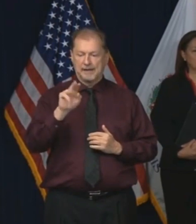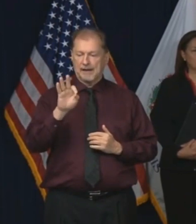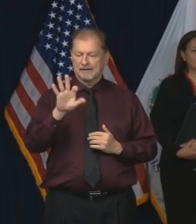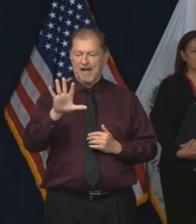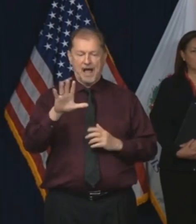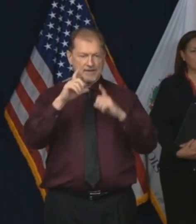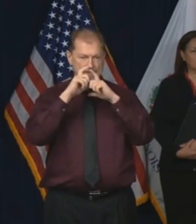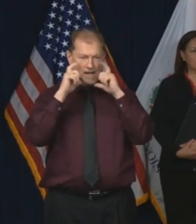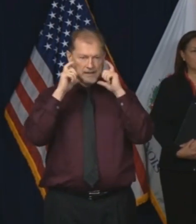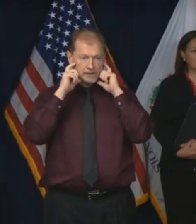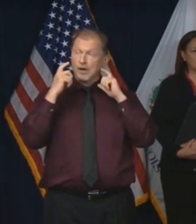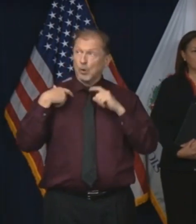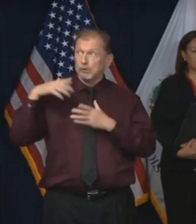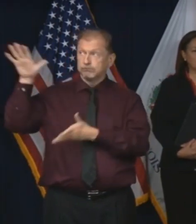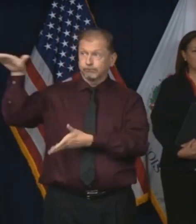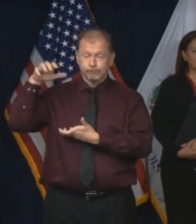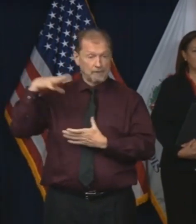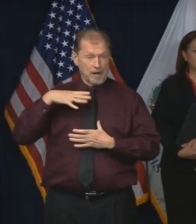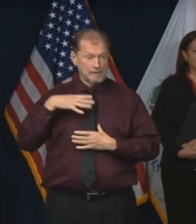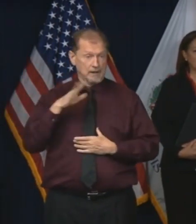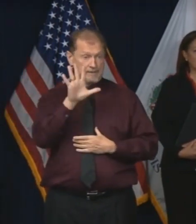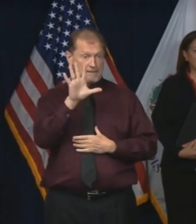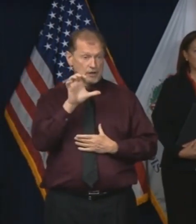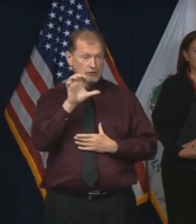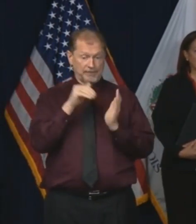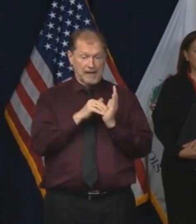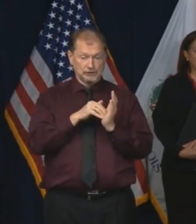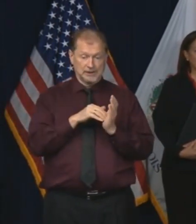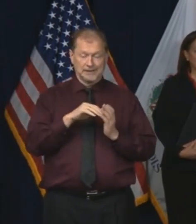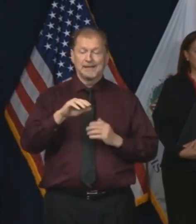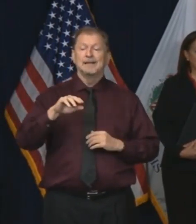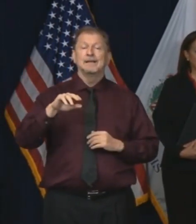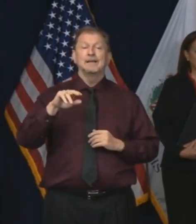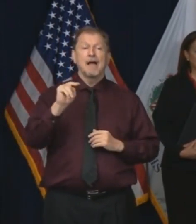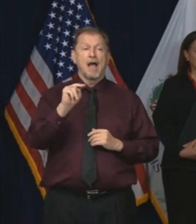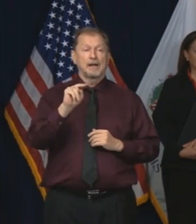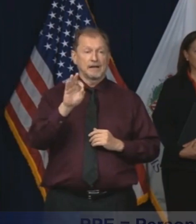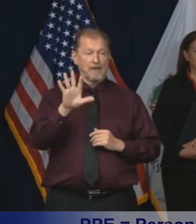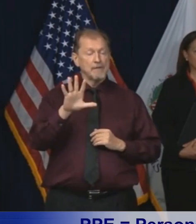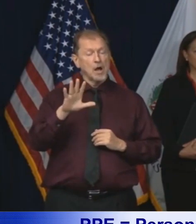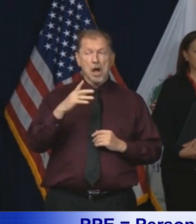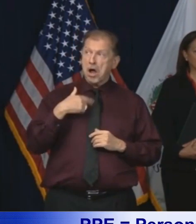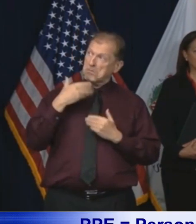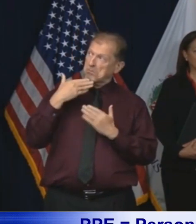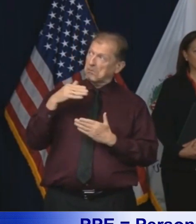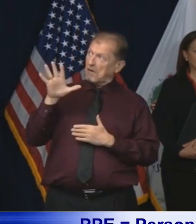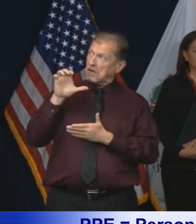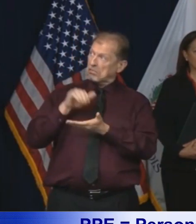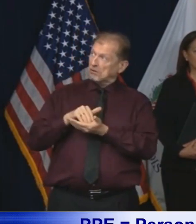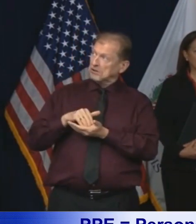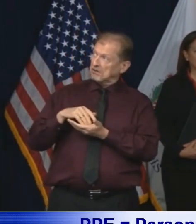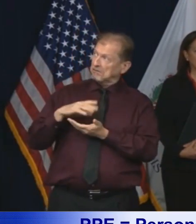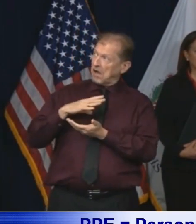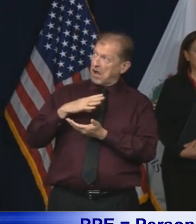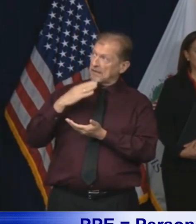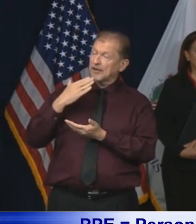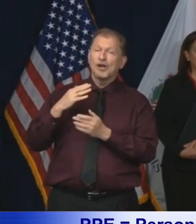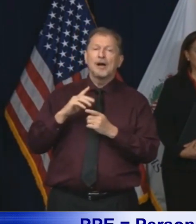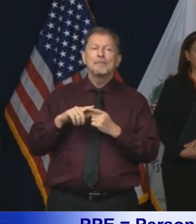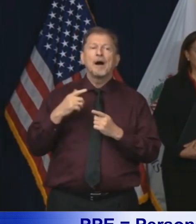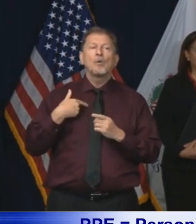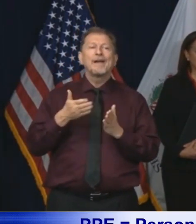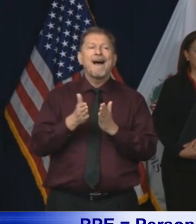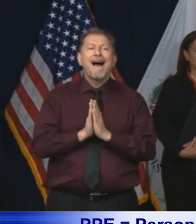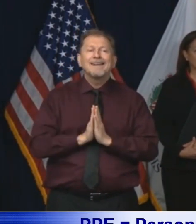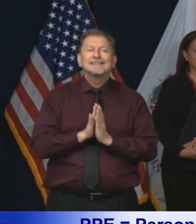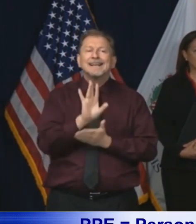we'll take everything we can get. So 500,000 is, you know, I'm thankful for 500,000. The reality is that we've put in a request for